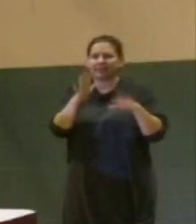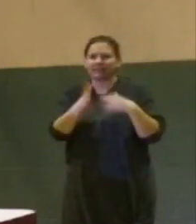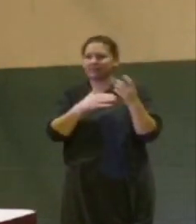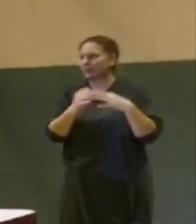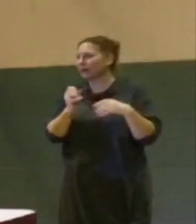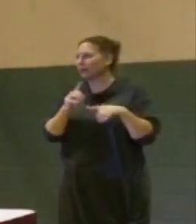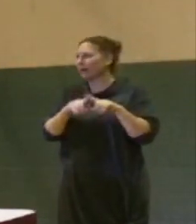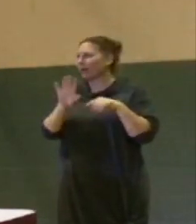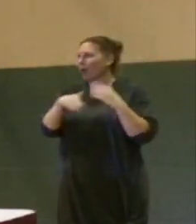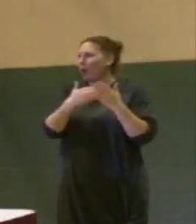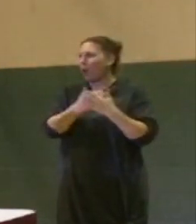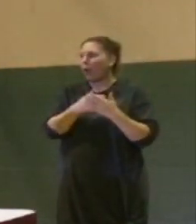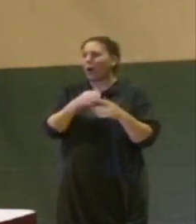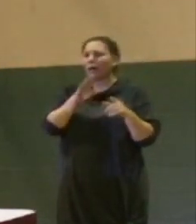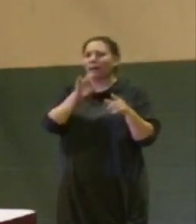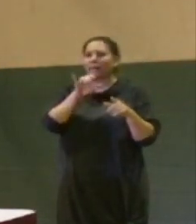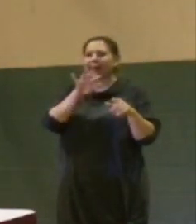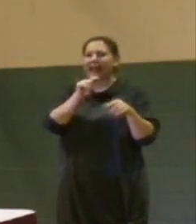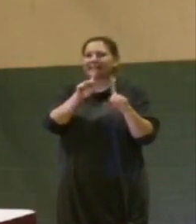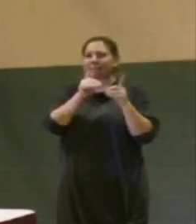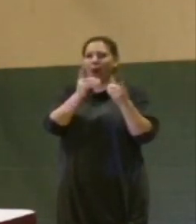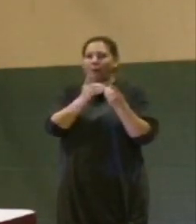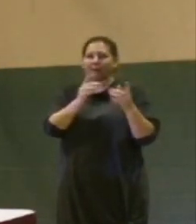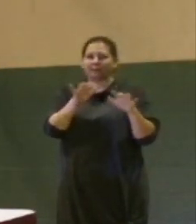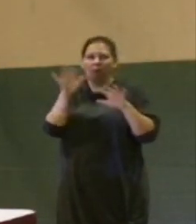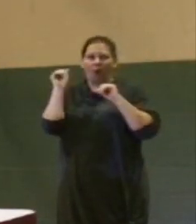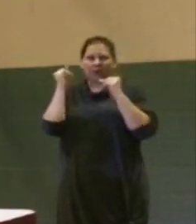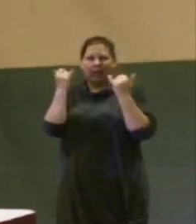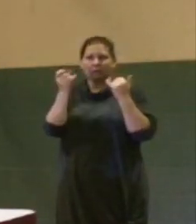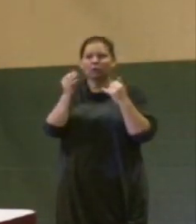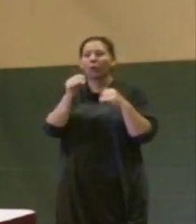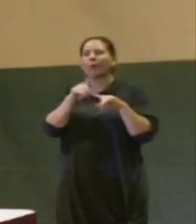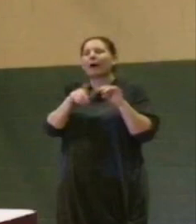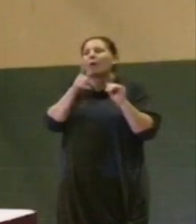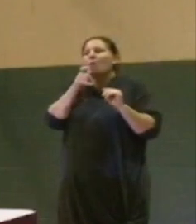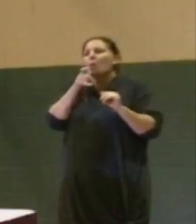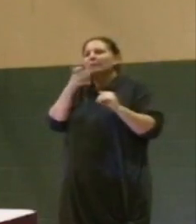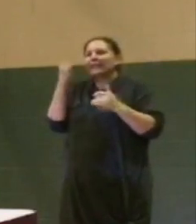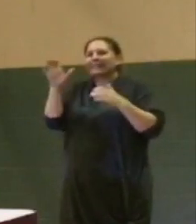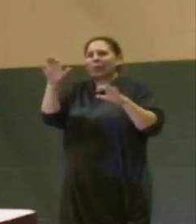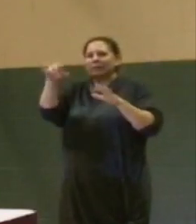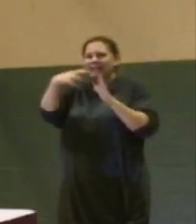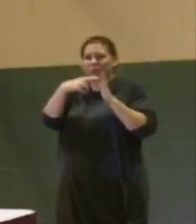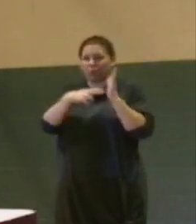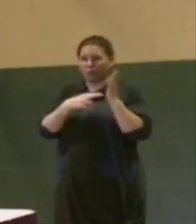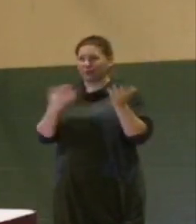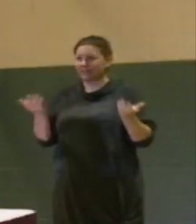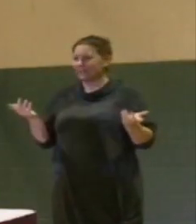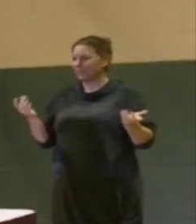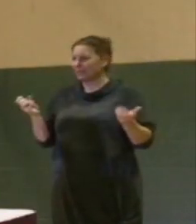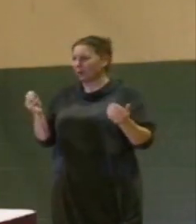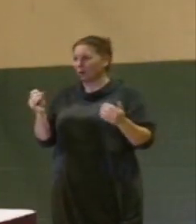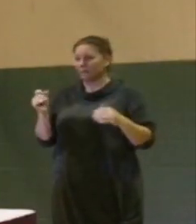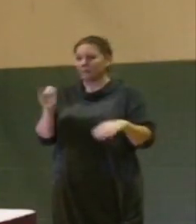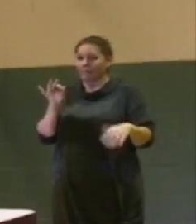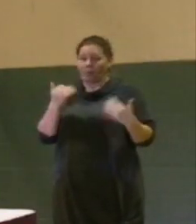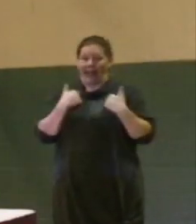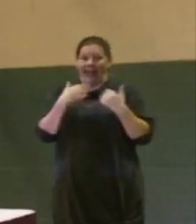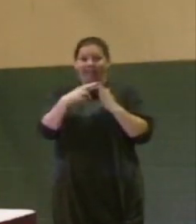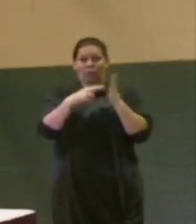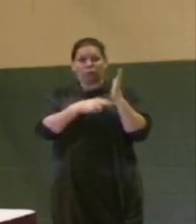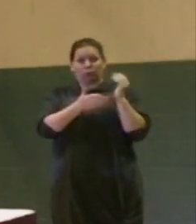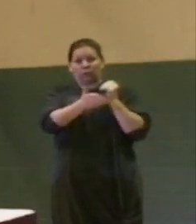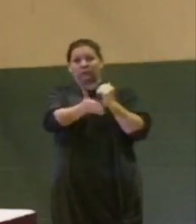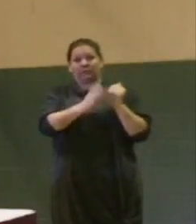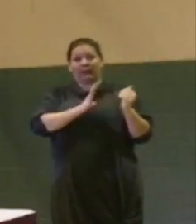whole blight department is turned over. But in addition to that, who is enforcing these ordinances? Even once we have them, if we